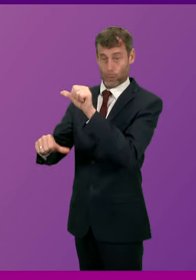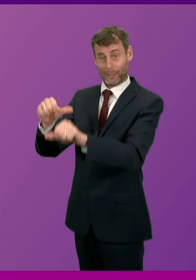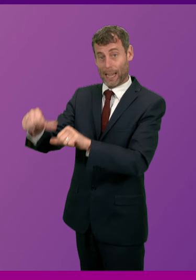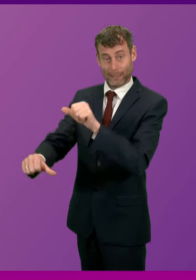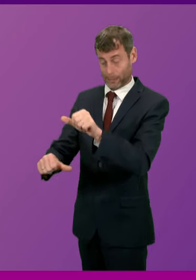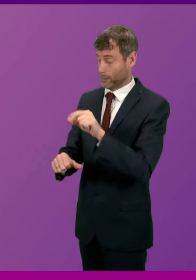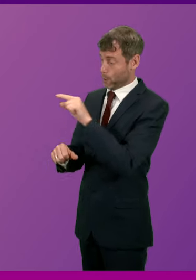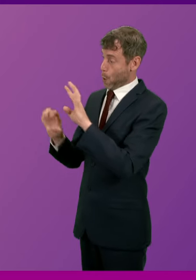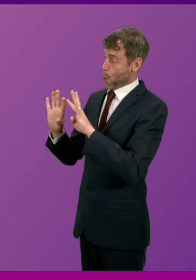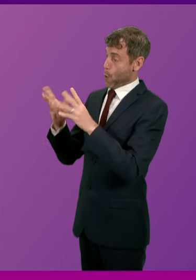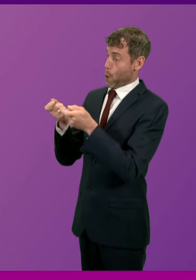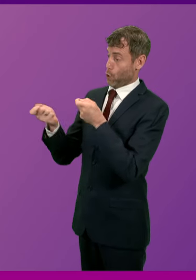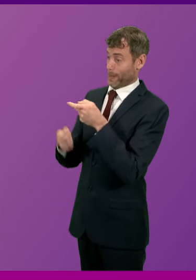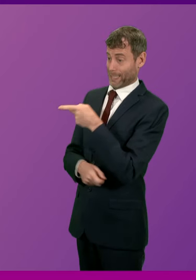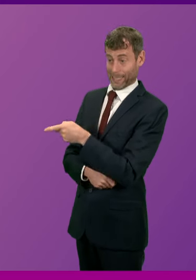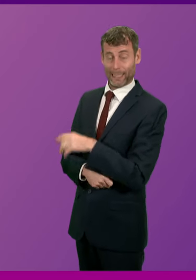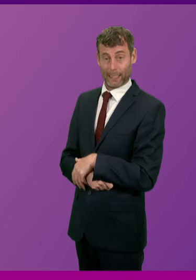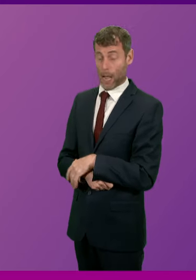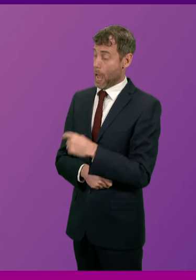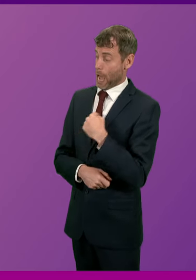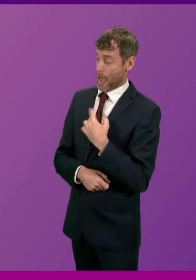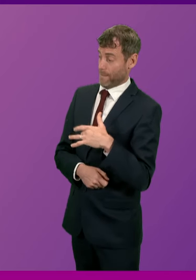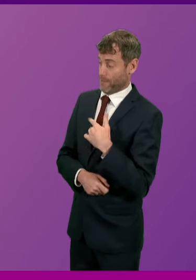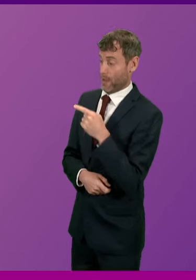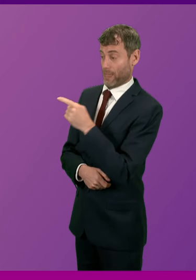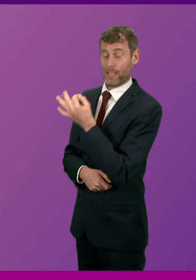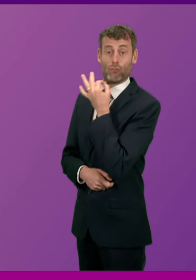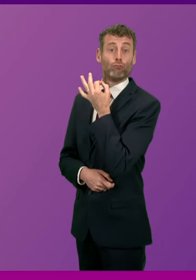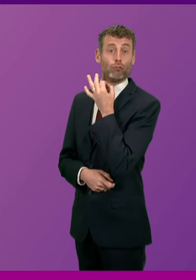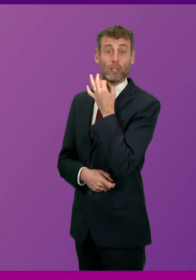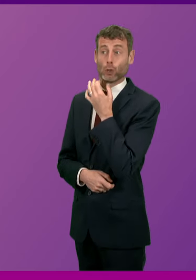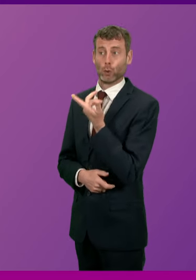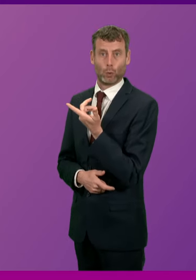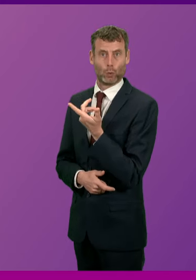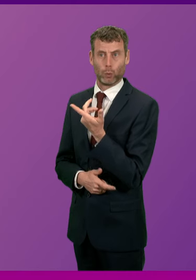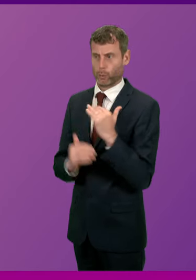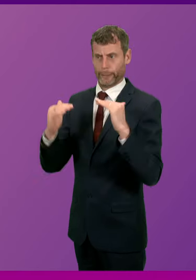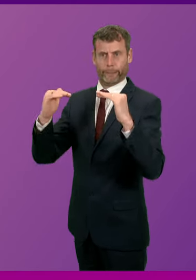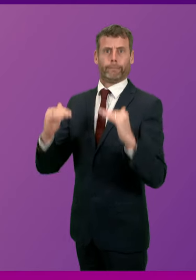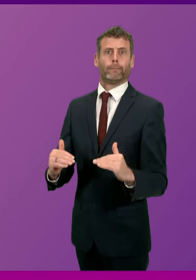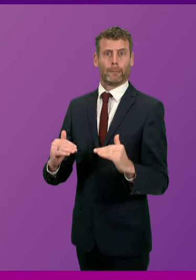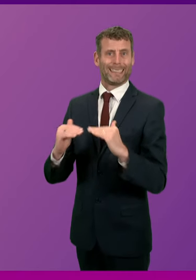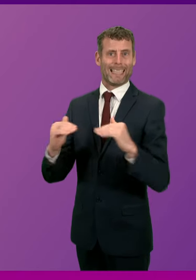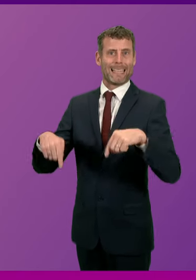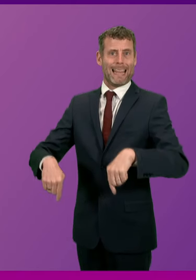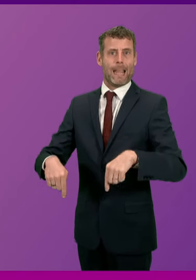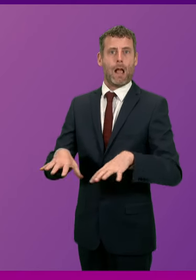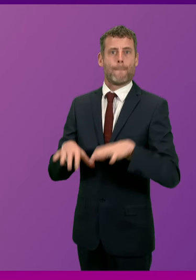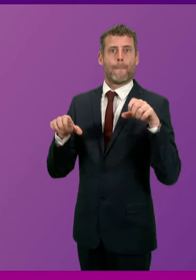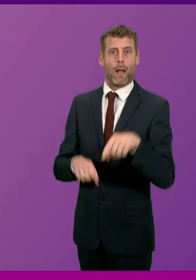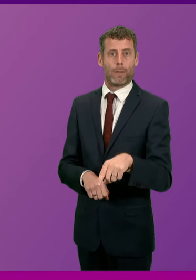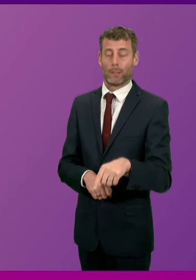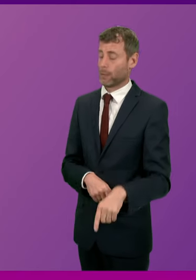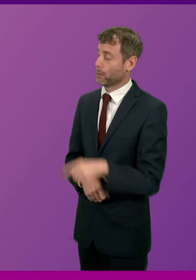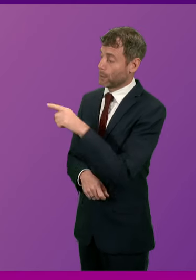risks bringing the Parliament into disrepute. Now Mr Ross cannot escape what he